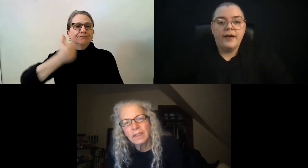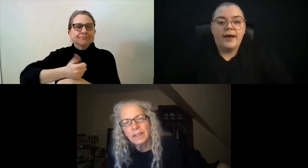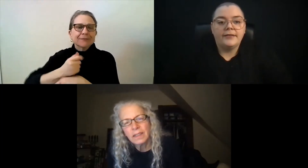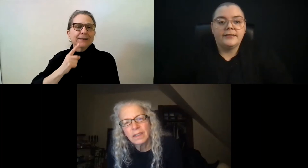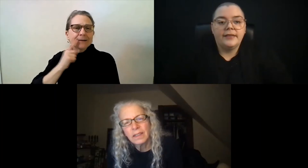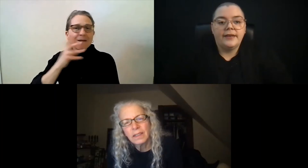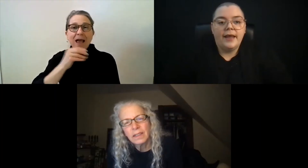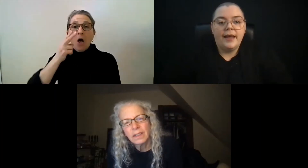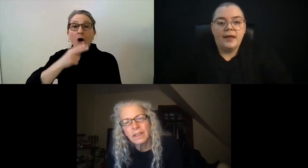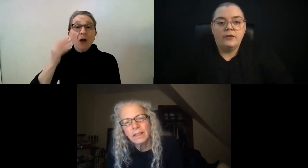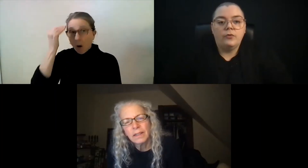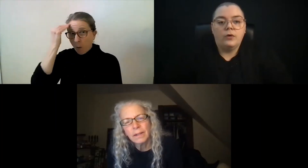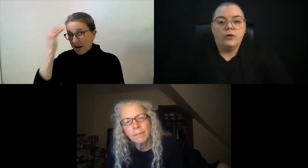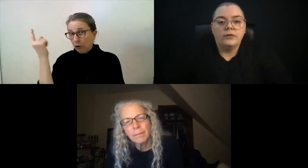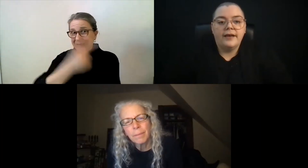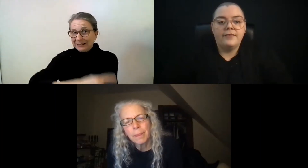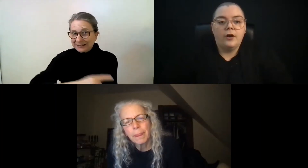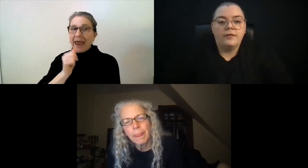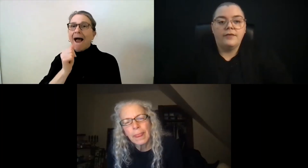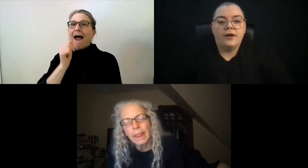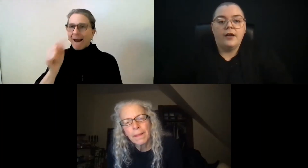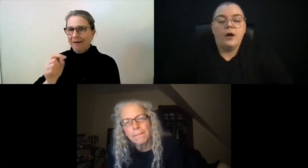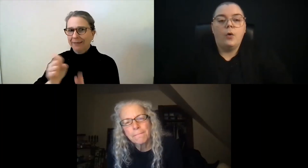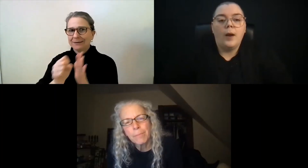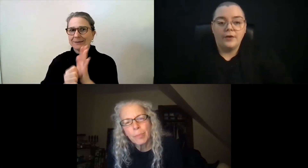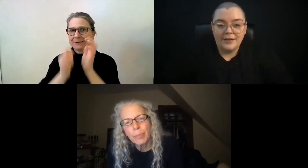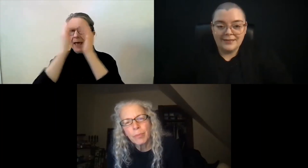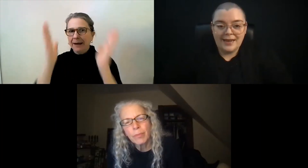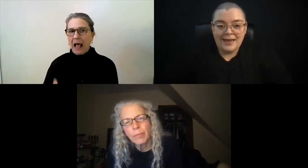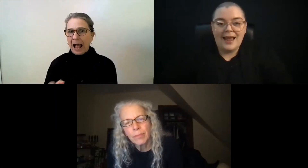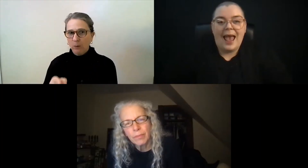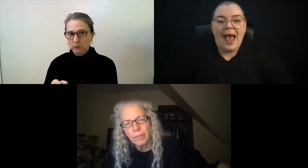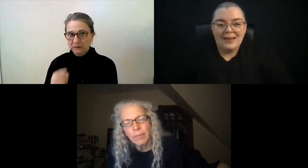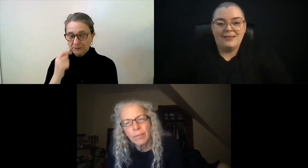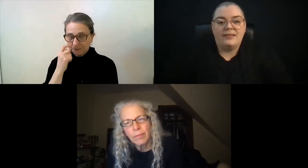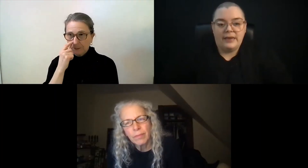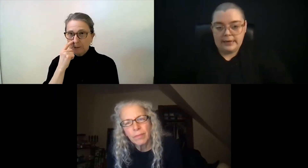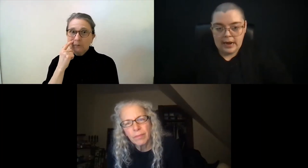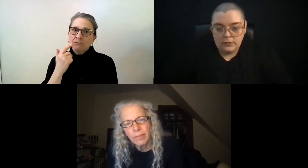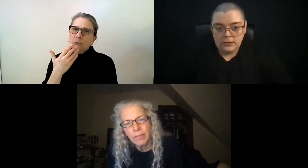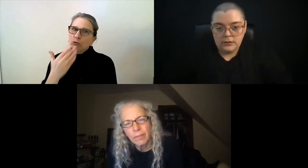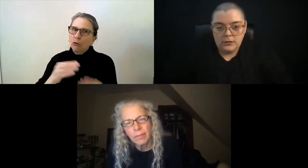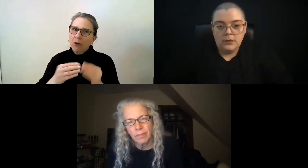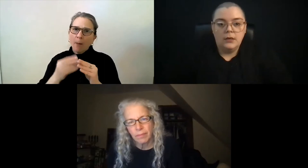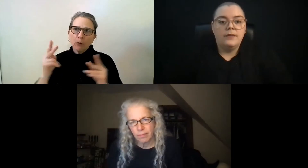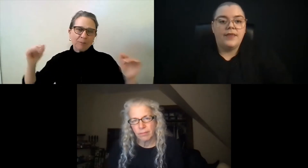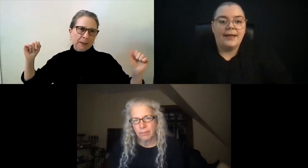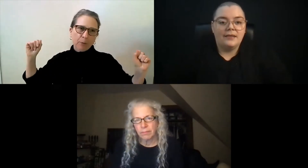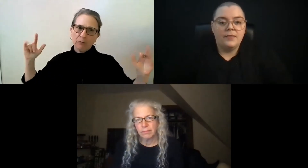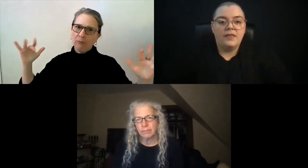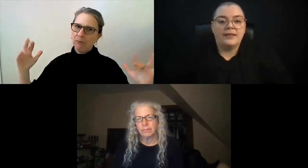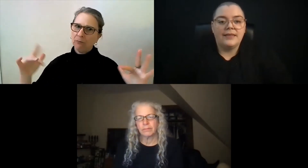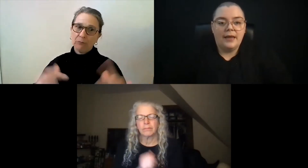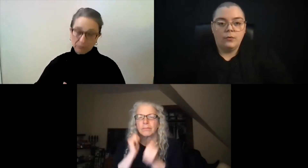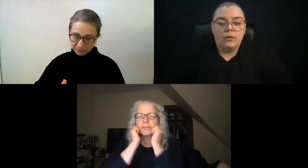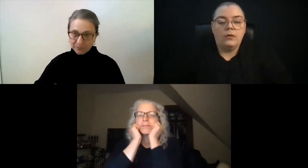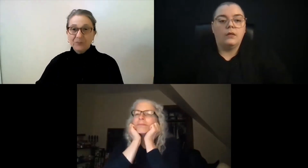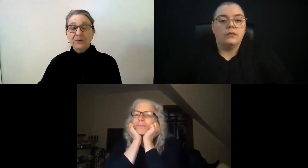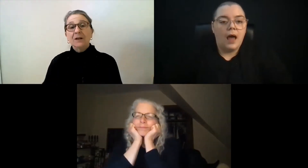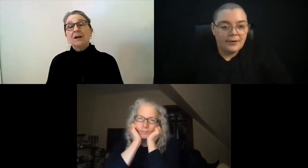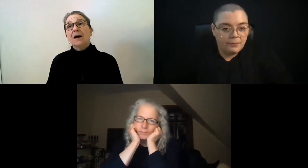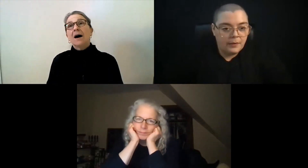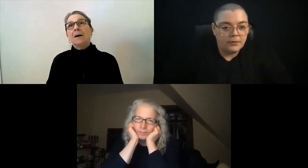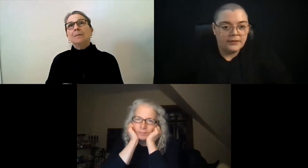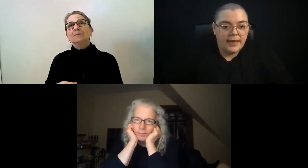Deaf has an annual Deaf and Hard of Hearing Awareness Day at the state house. That's something that's annual.